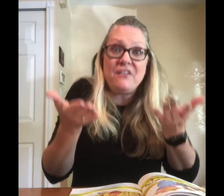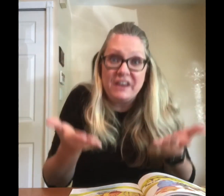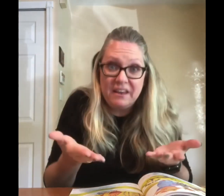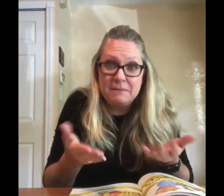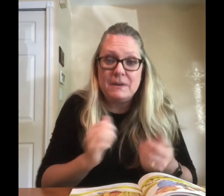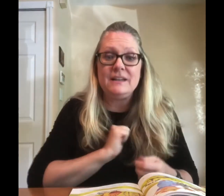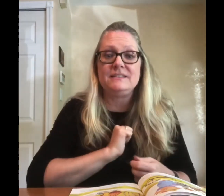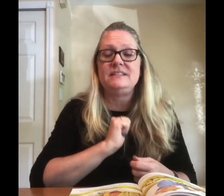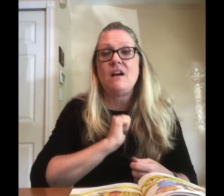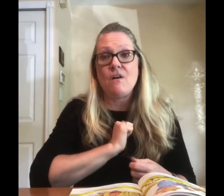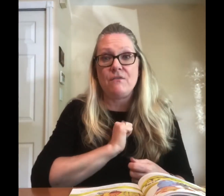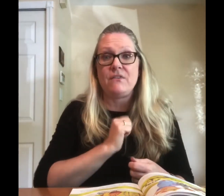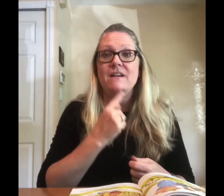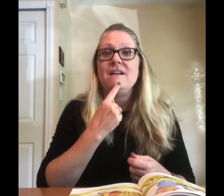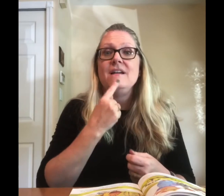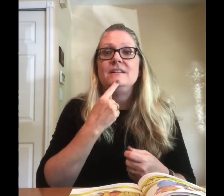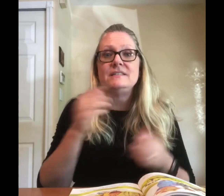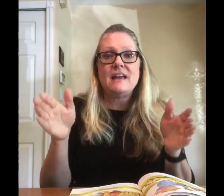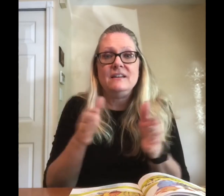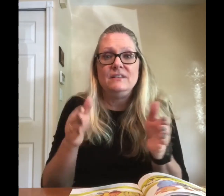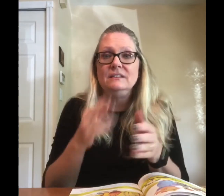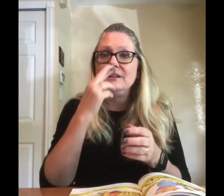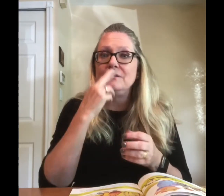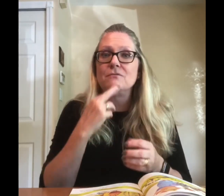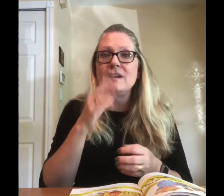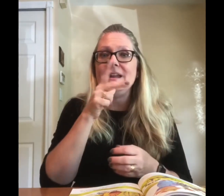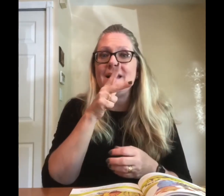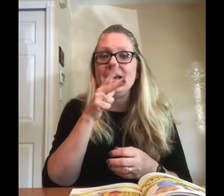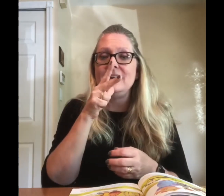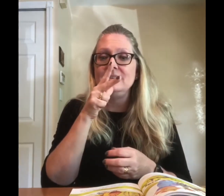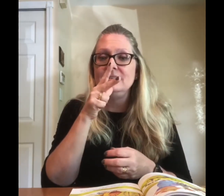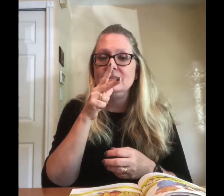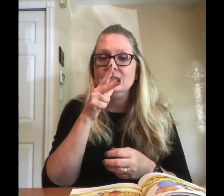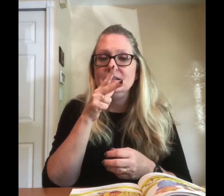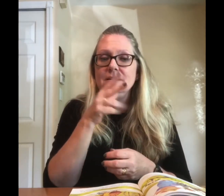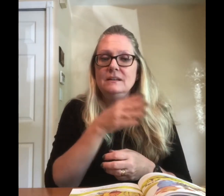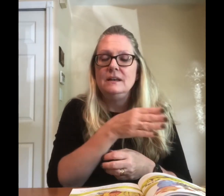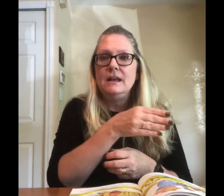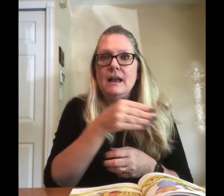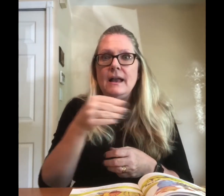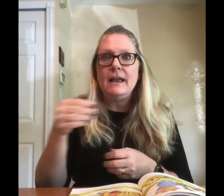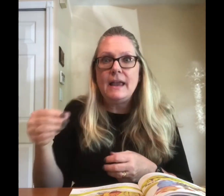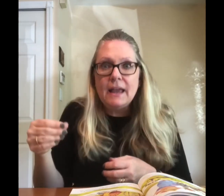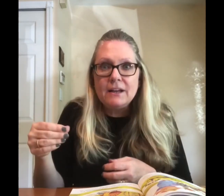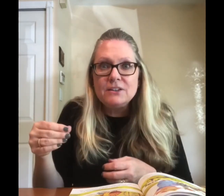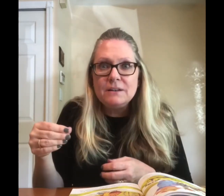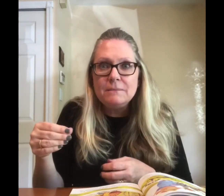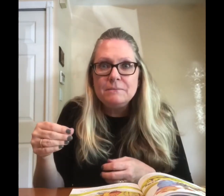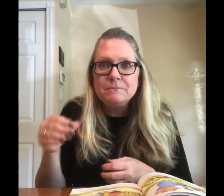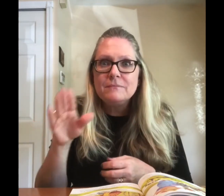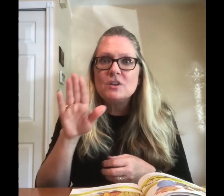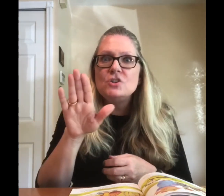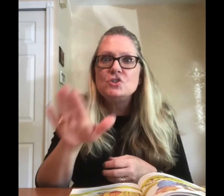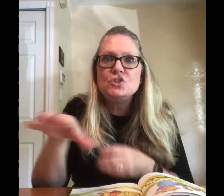it myself said the little red hen and she